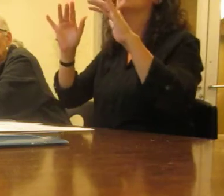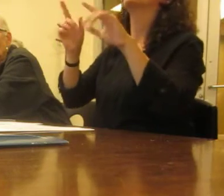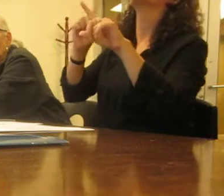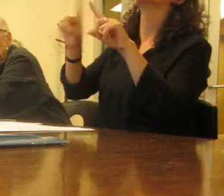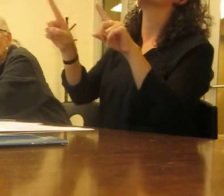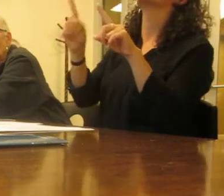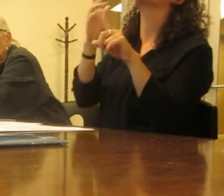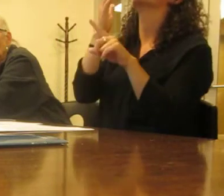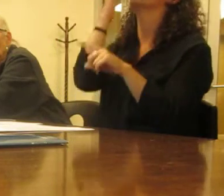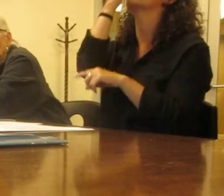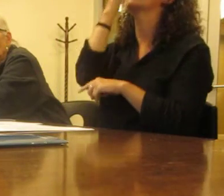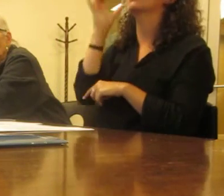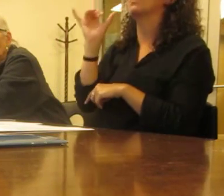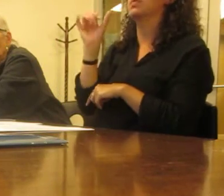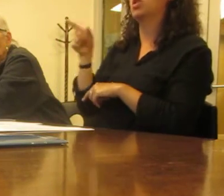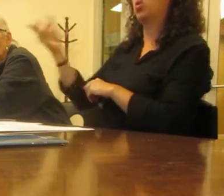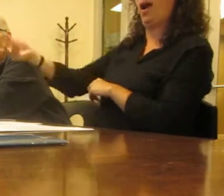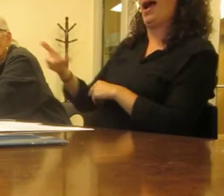You hire this person, the person is a disaster.